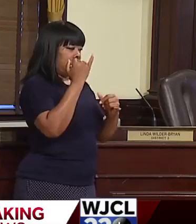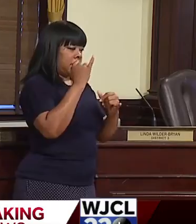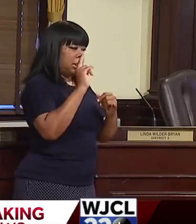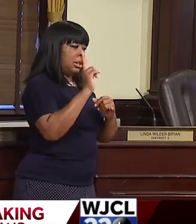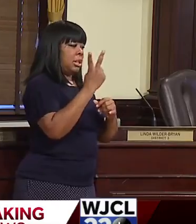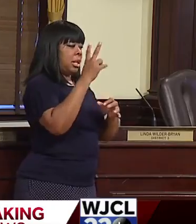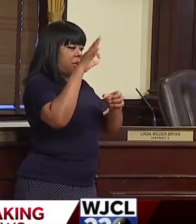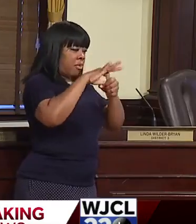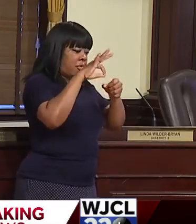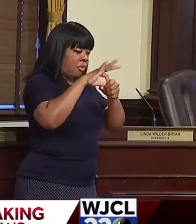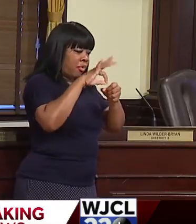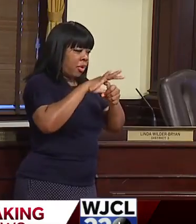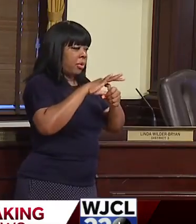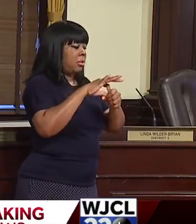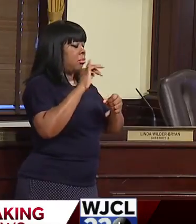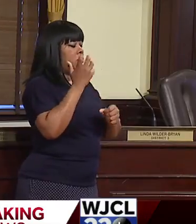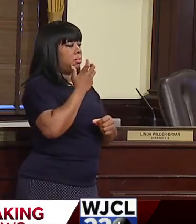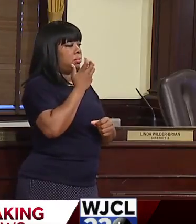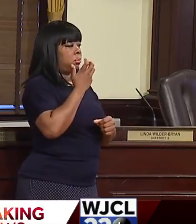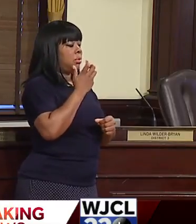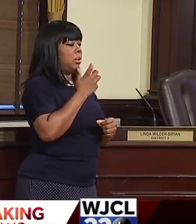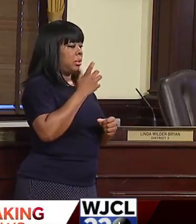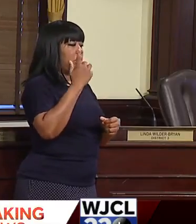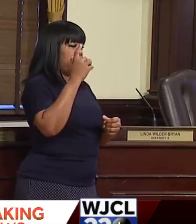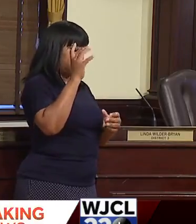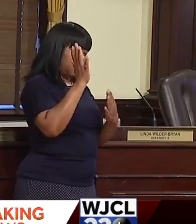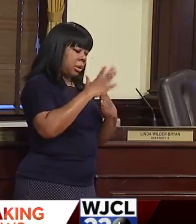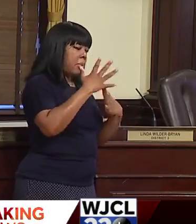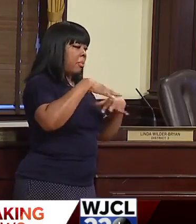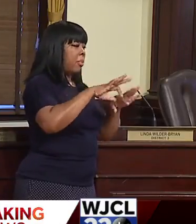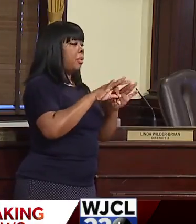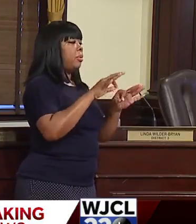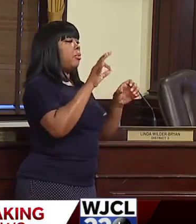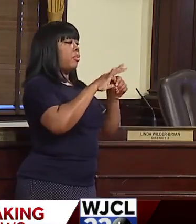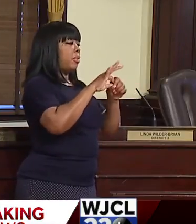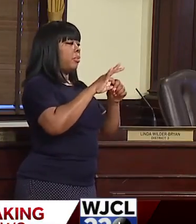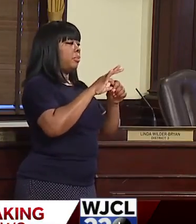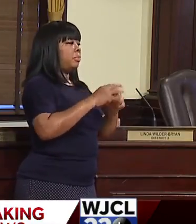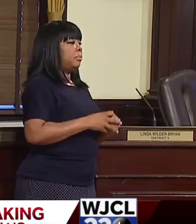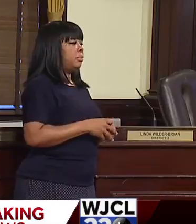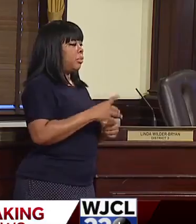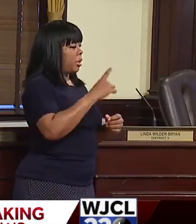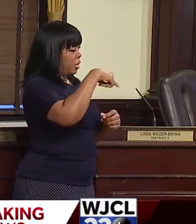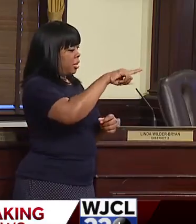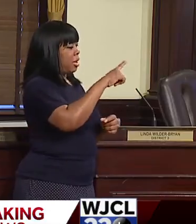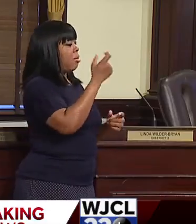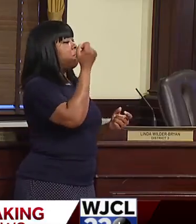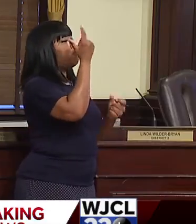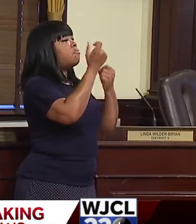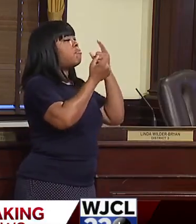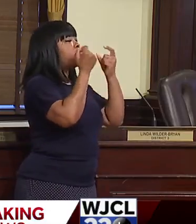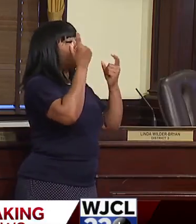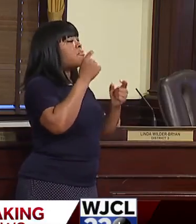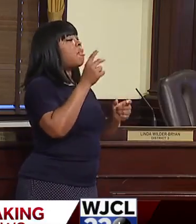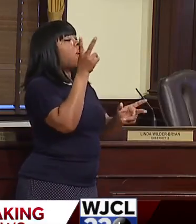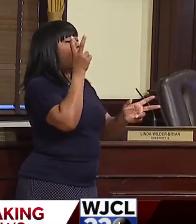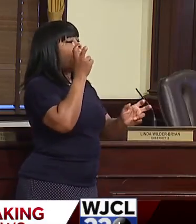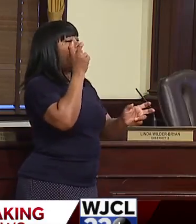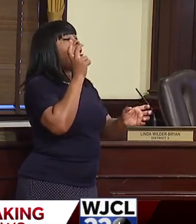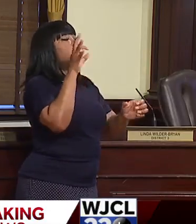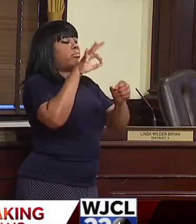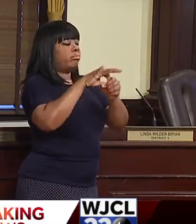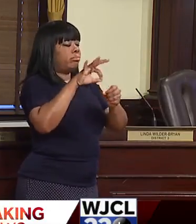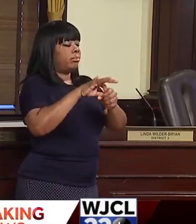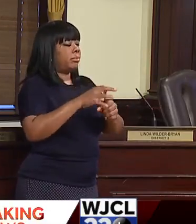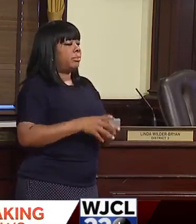a read runoff elections are. So we're asking people to go out and make sure your voices are heard in these runoff elections.